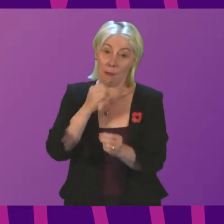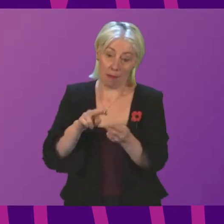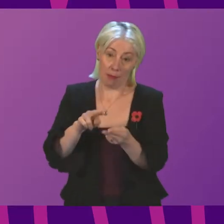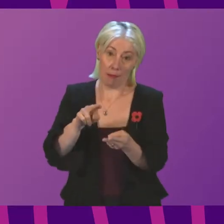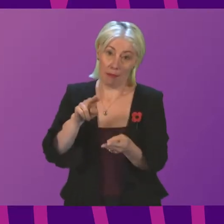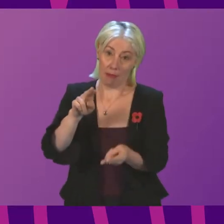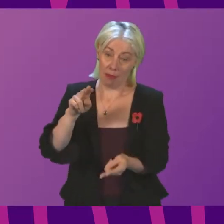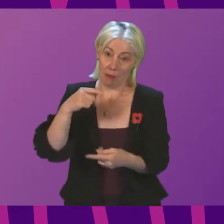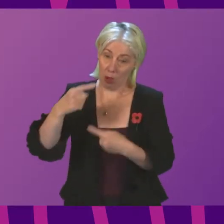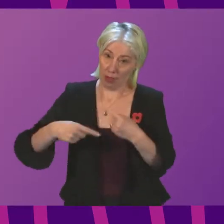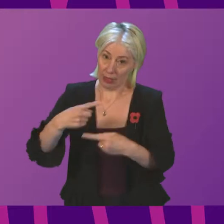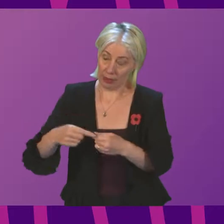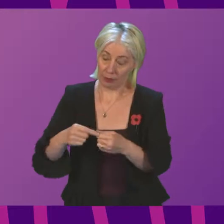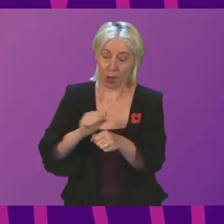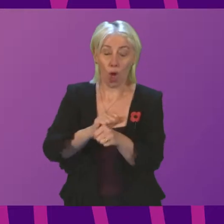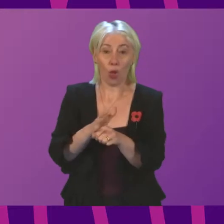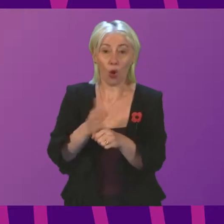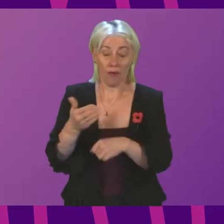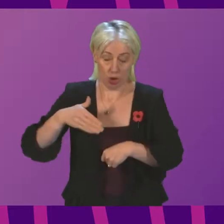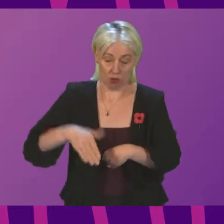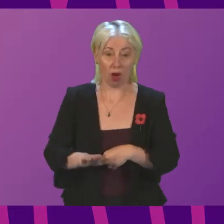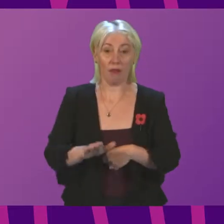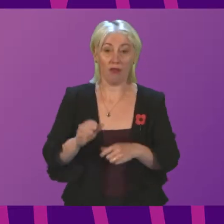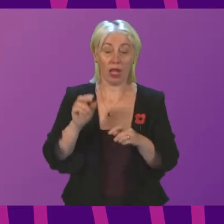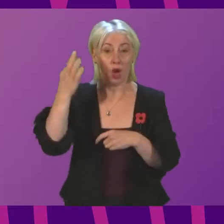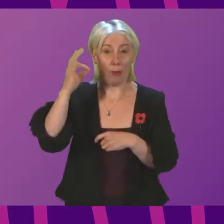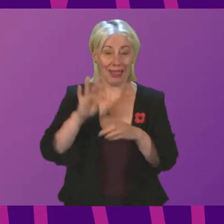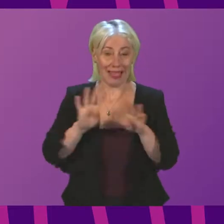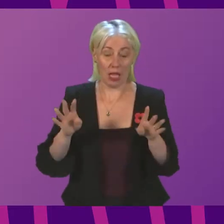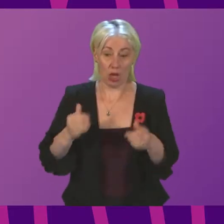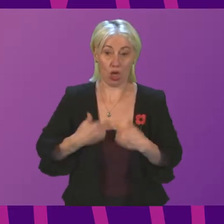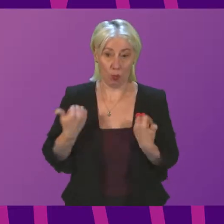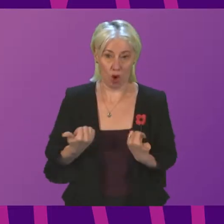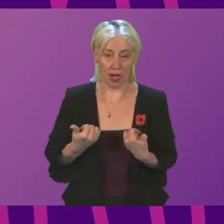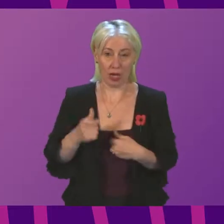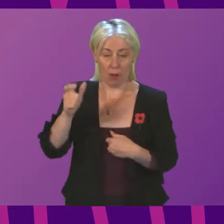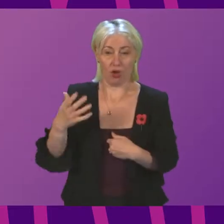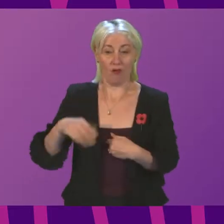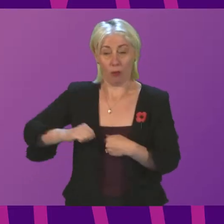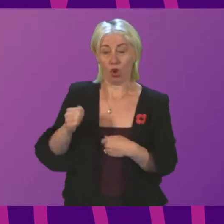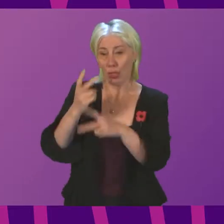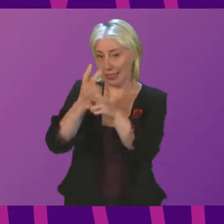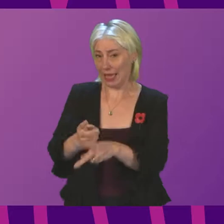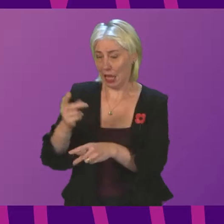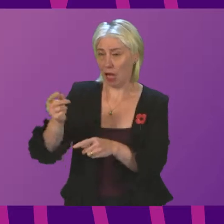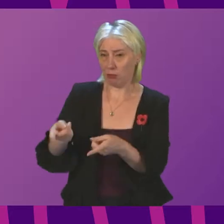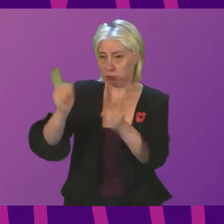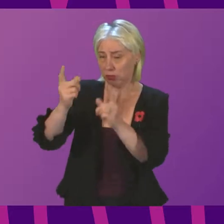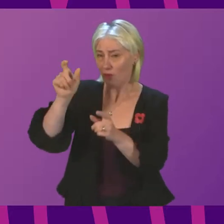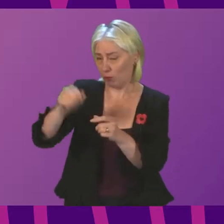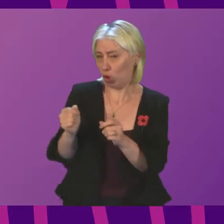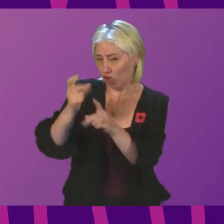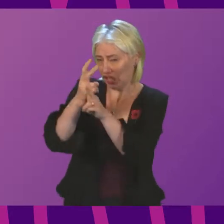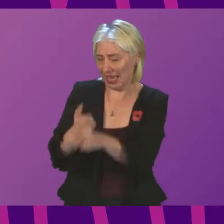At the COVID Recovery Committee this morning, Dr Donald MacAskill for Scottish Care was clear to the committee that the key